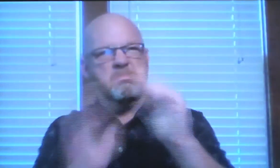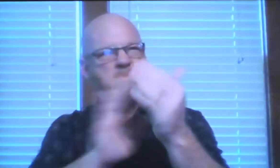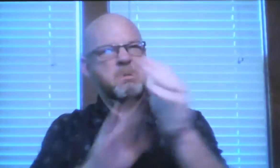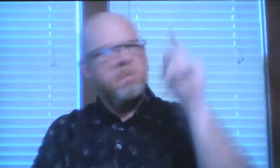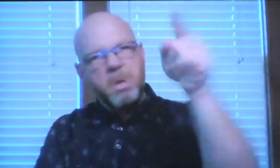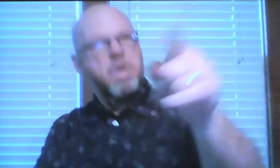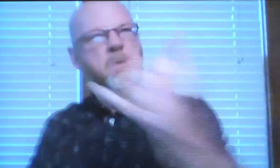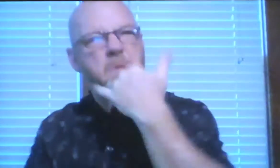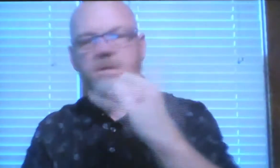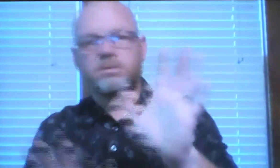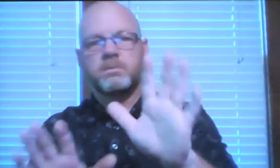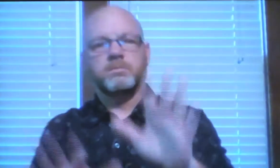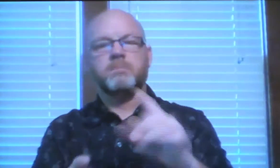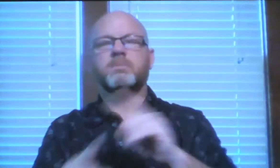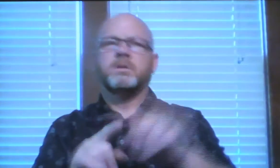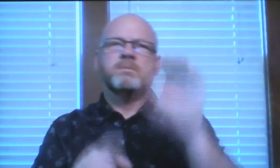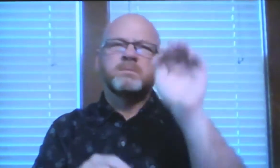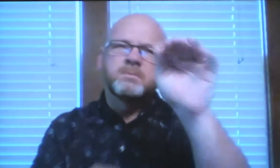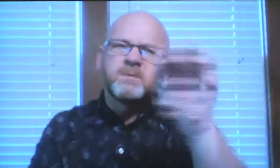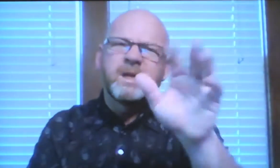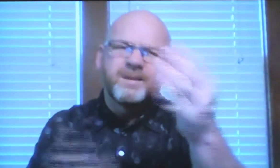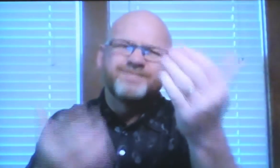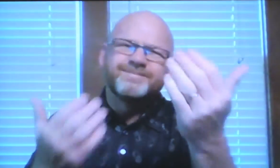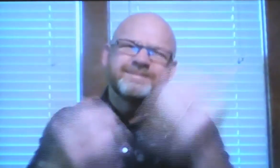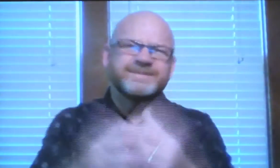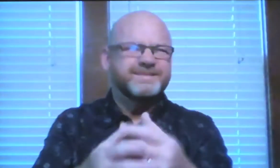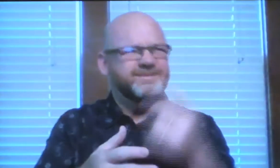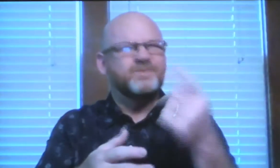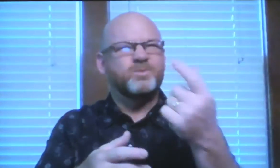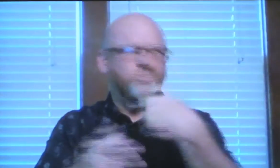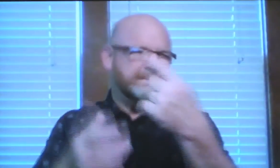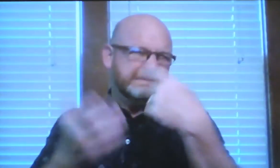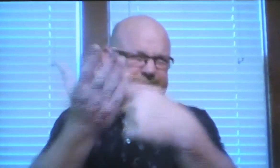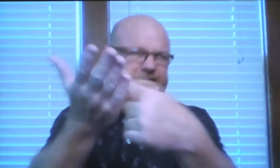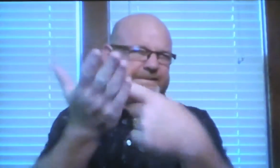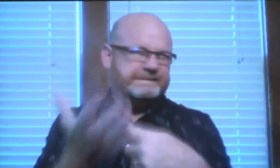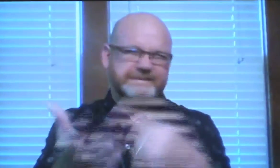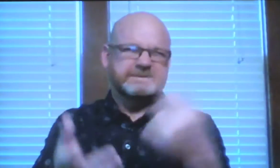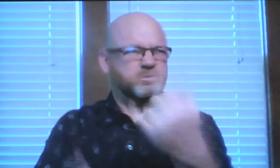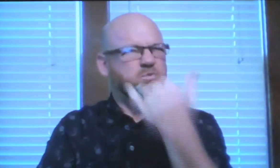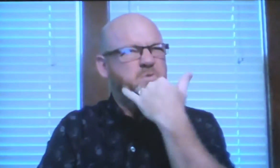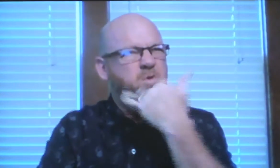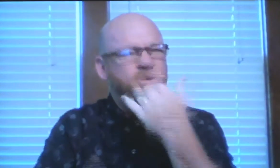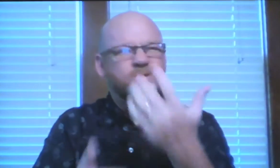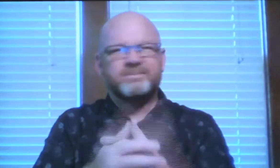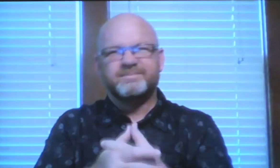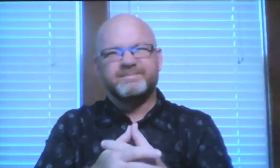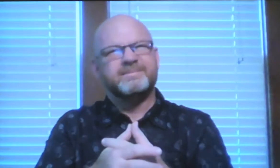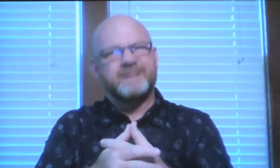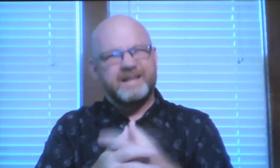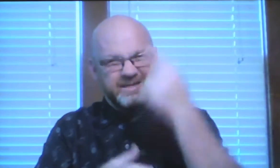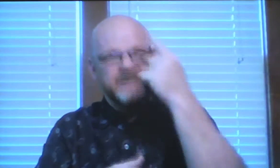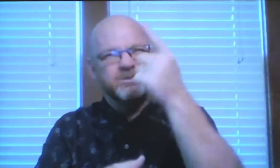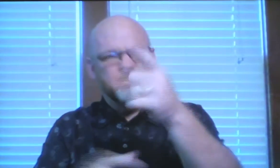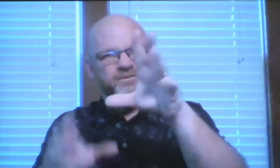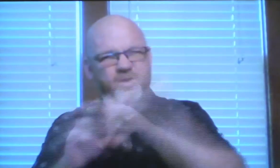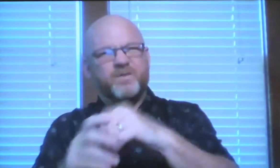being involved in people's lives. Not going out and telling them that they're wrong and they're terrible